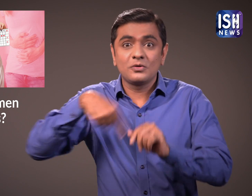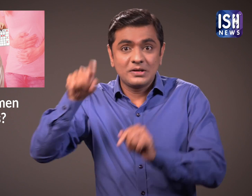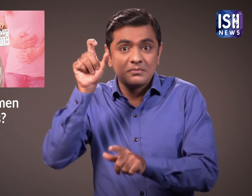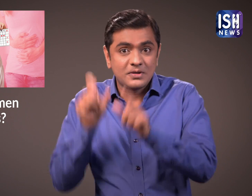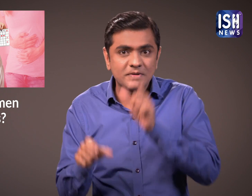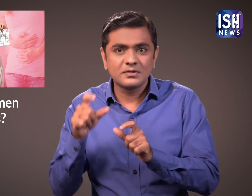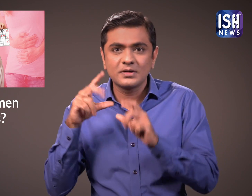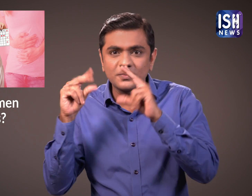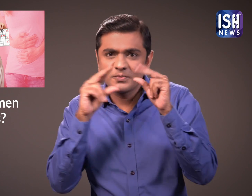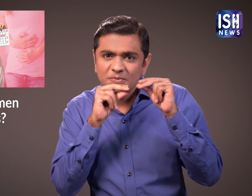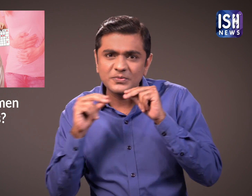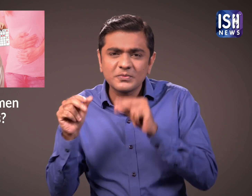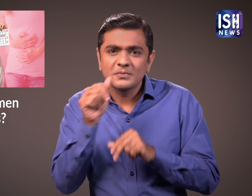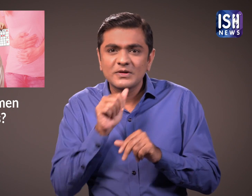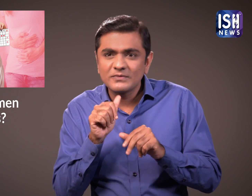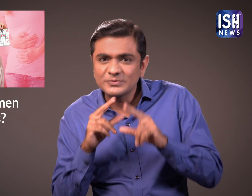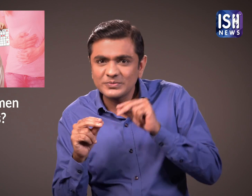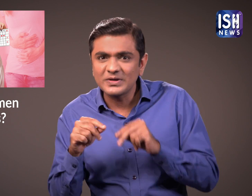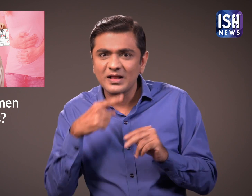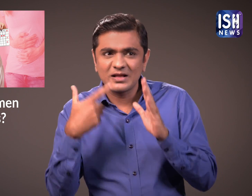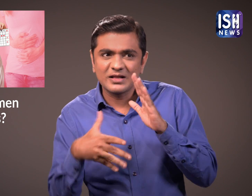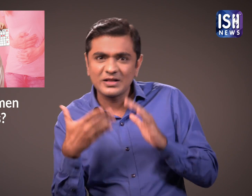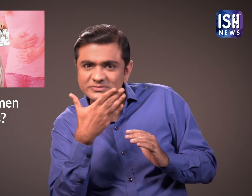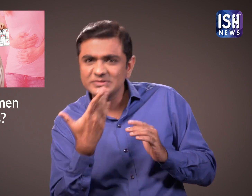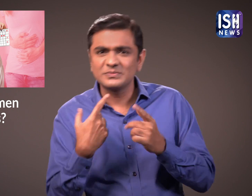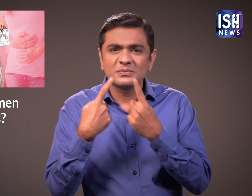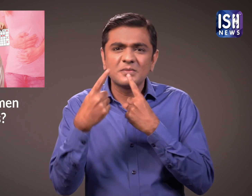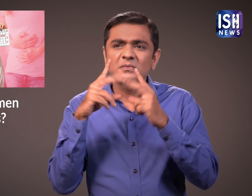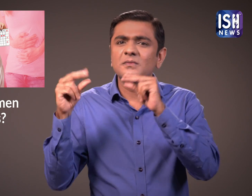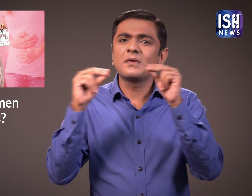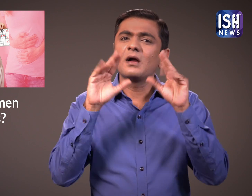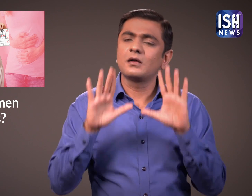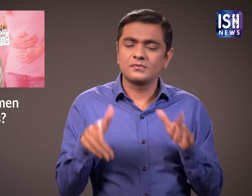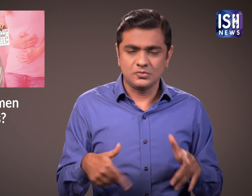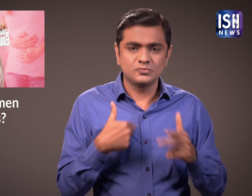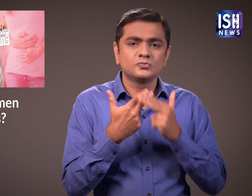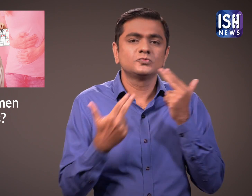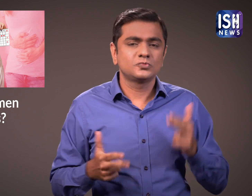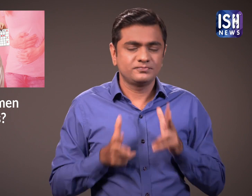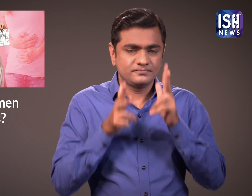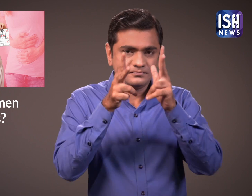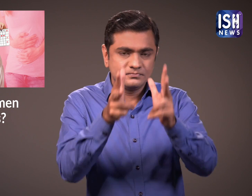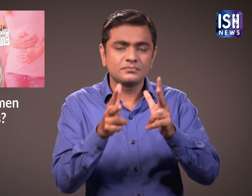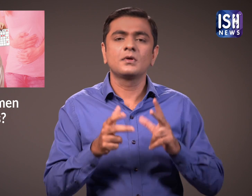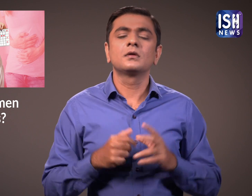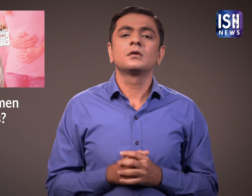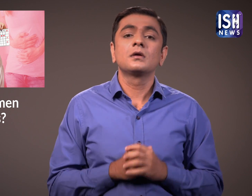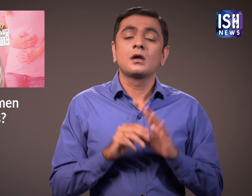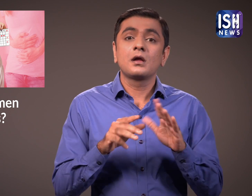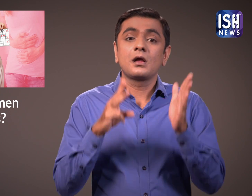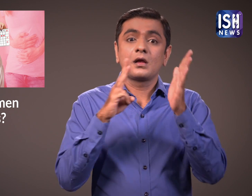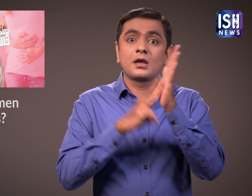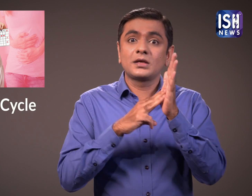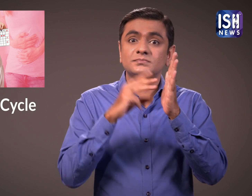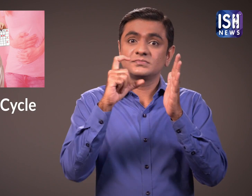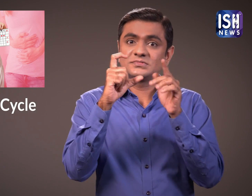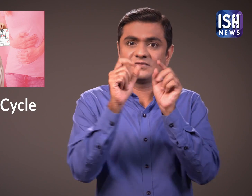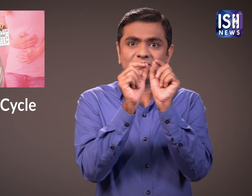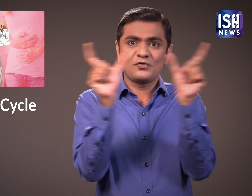Even men discuss it among themselves in private. Today I will tell you about it. The sign name